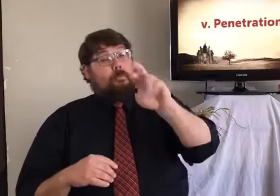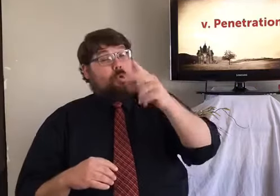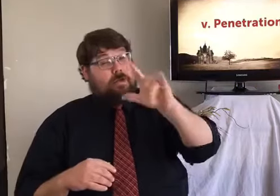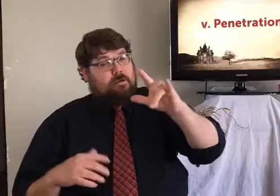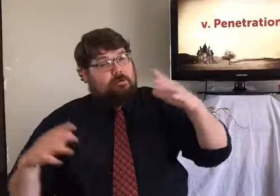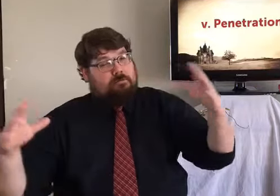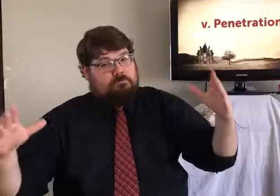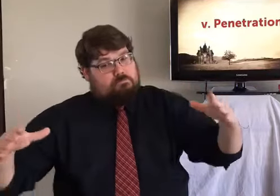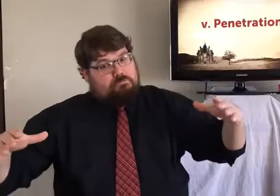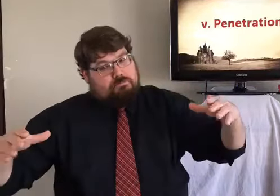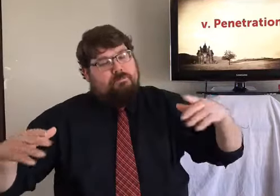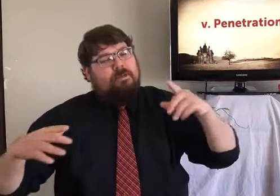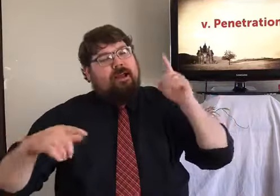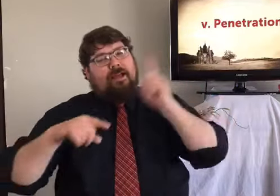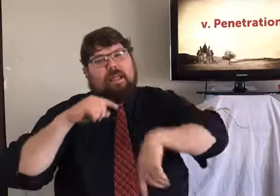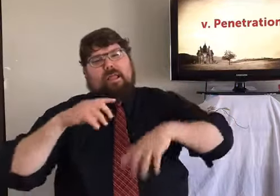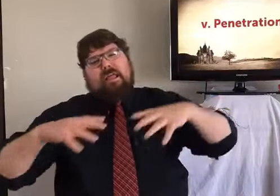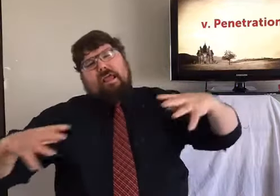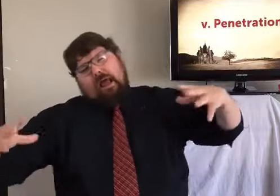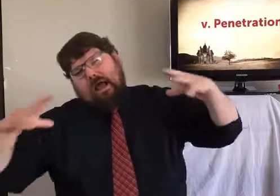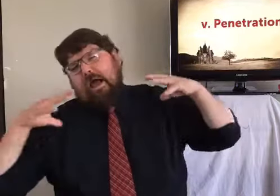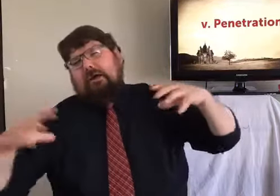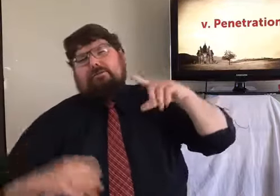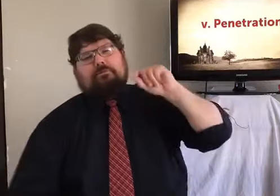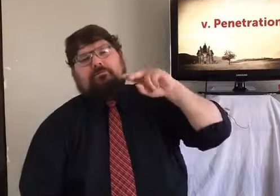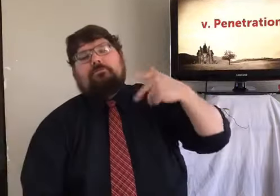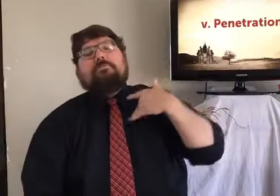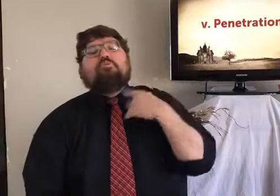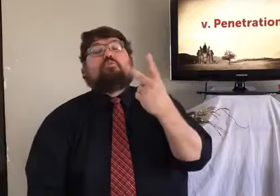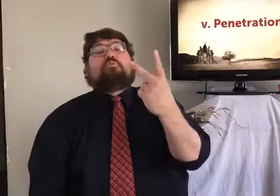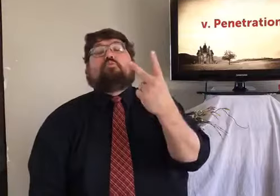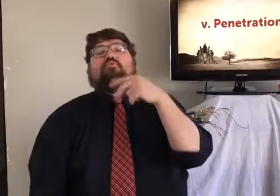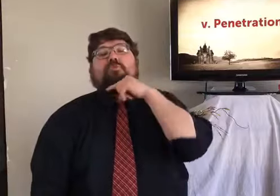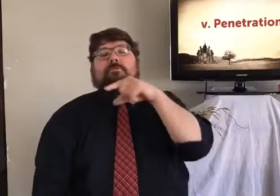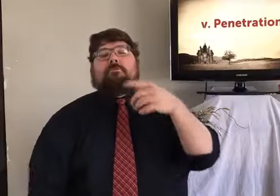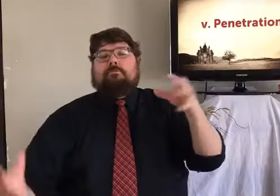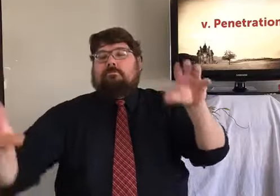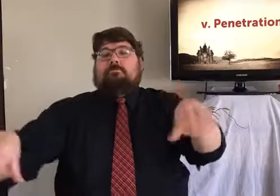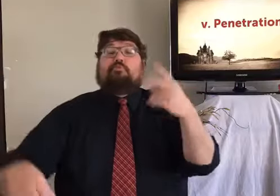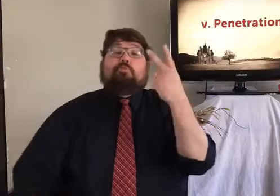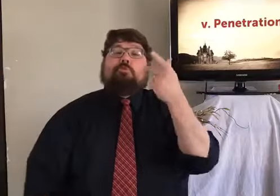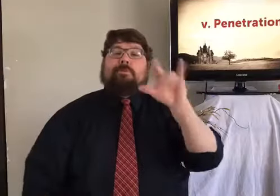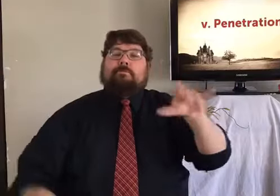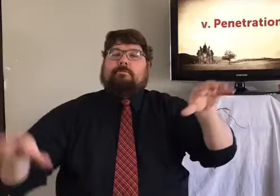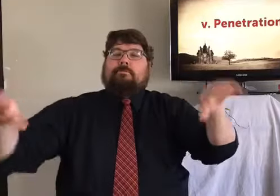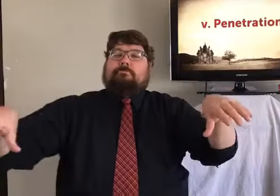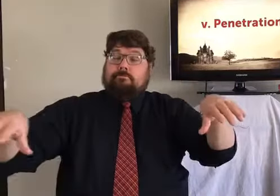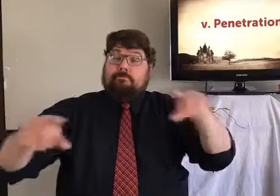And they suggested, you know, I have Weber Grill, and I don't have a huge one. So they suggested